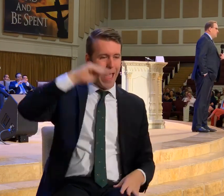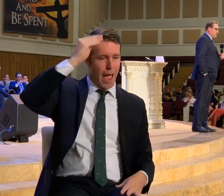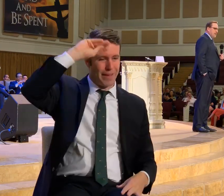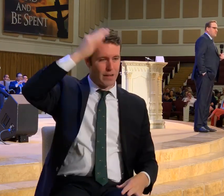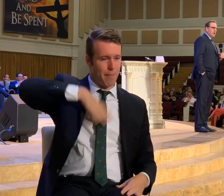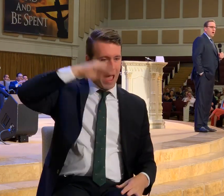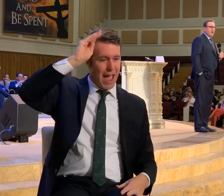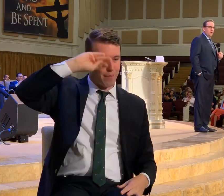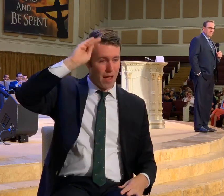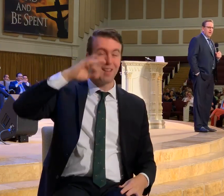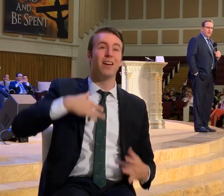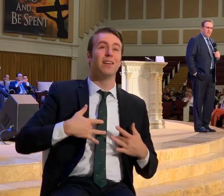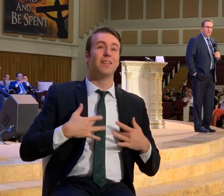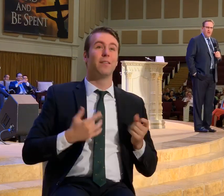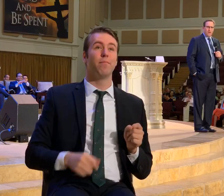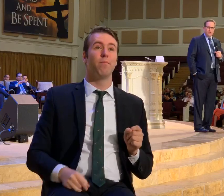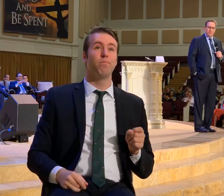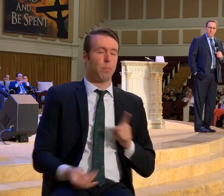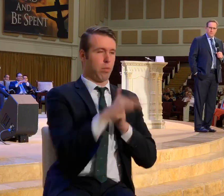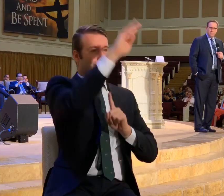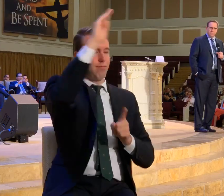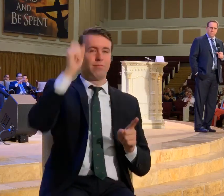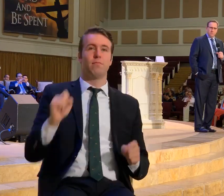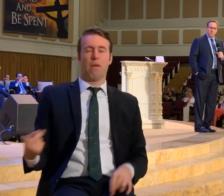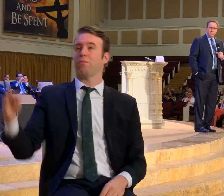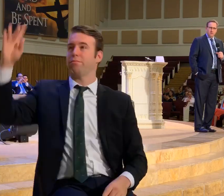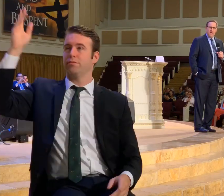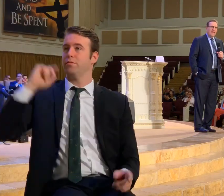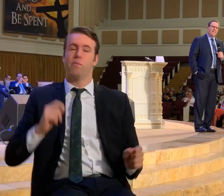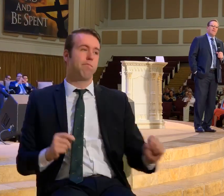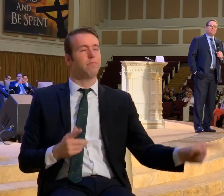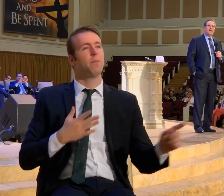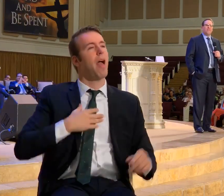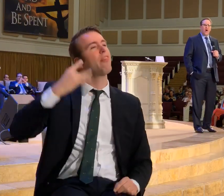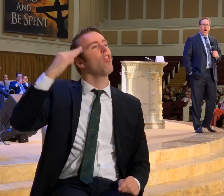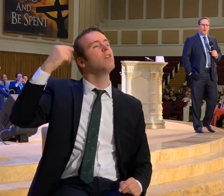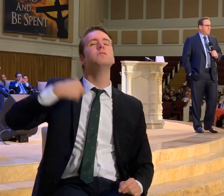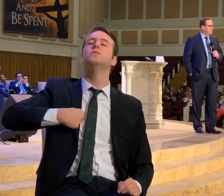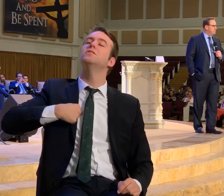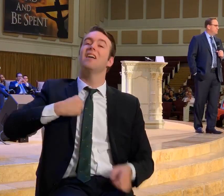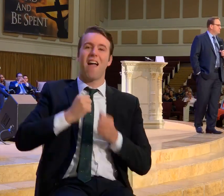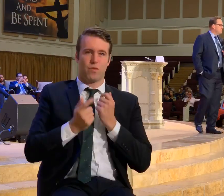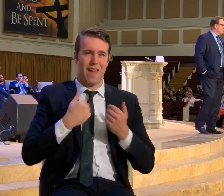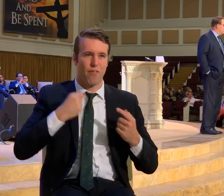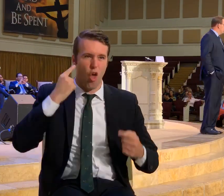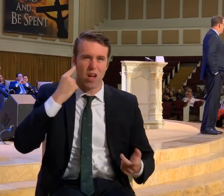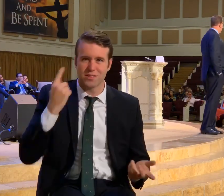For the sheer joy. sharing their thoughts. And everybody's got a thought.